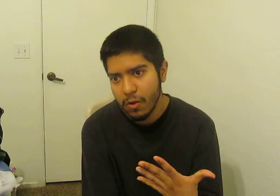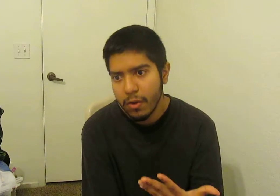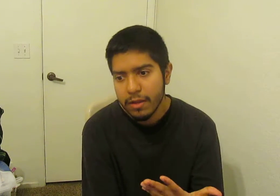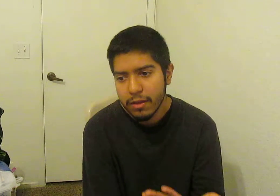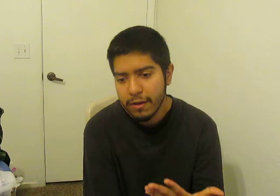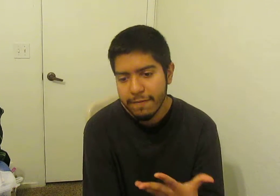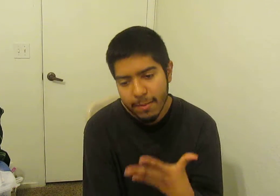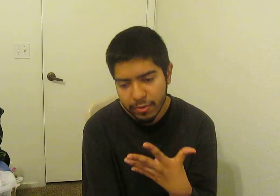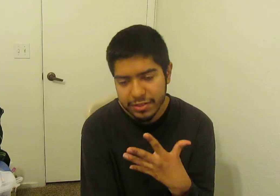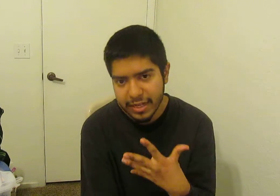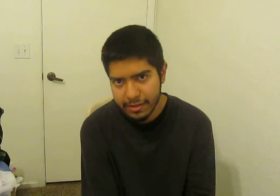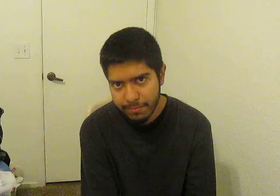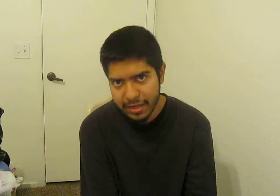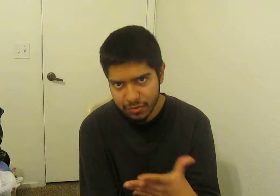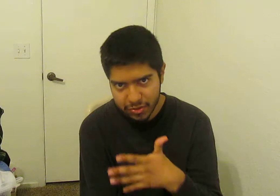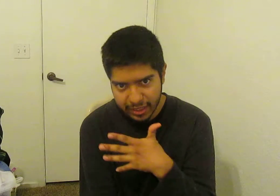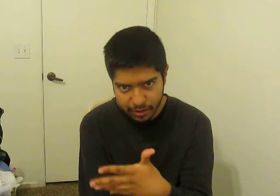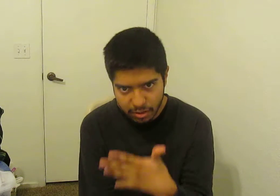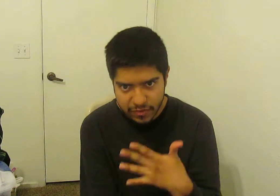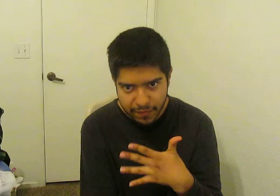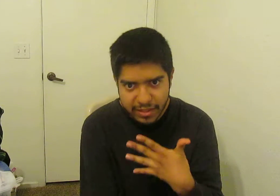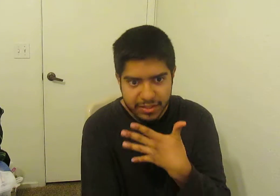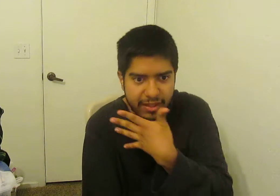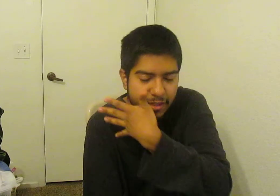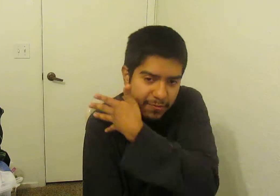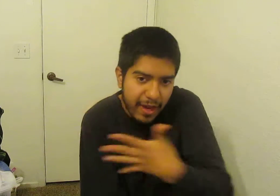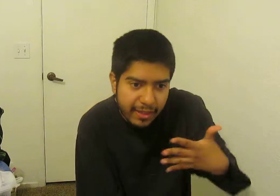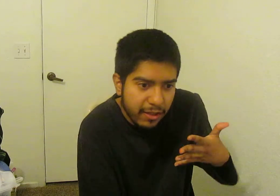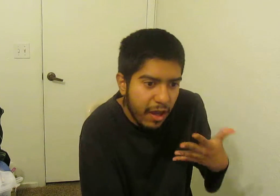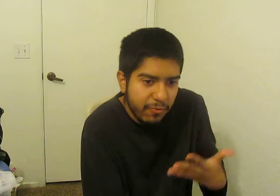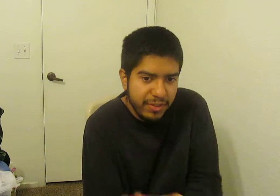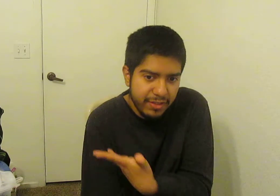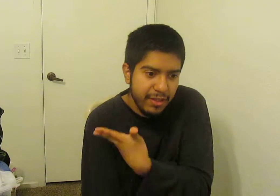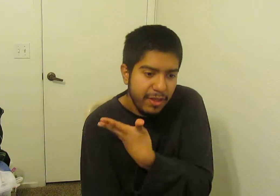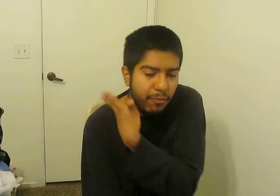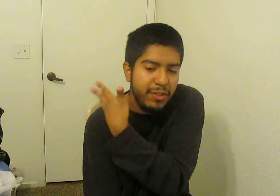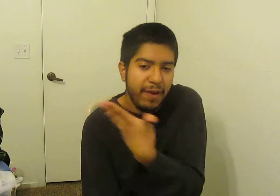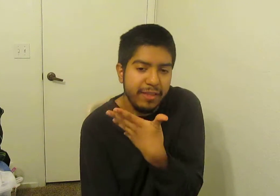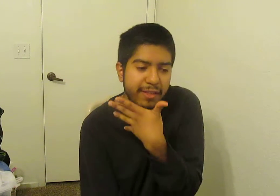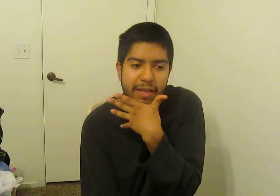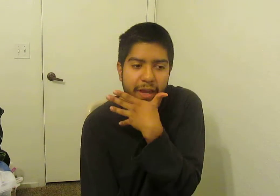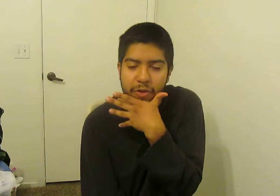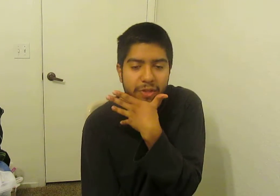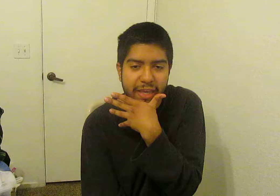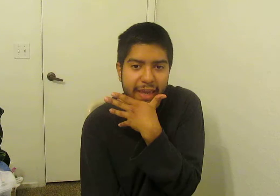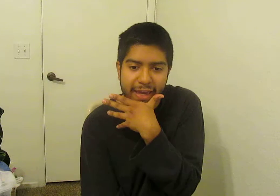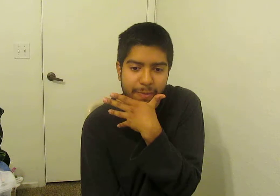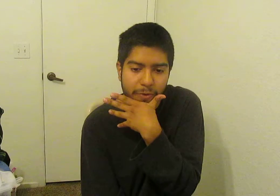of that branch she had in the past, which is like an urge for vengeance. And then that's finally gone when she finally says, I don't know what to hate anymore.